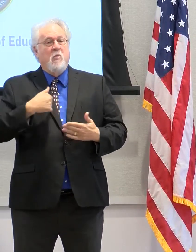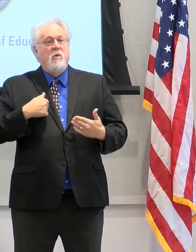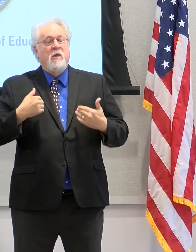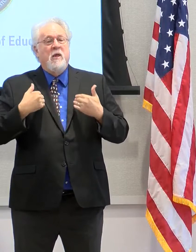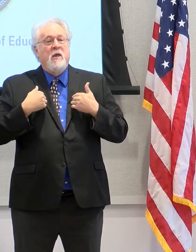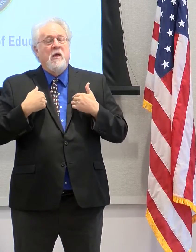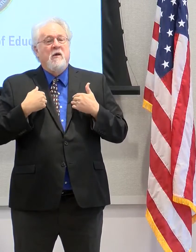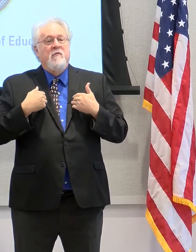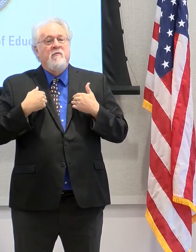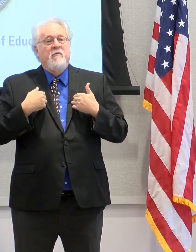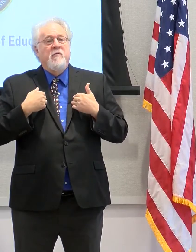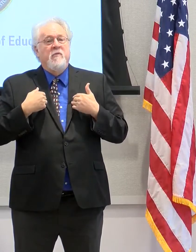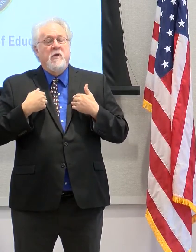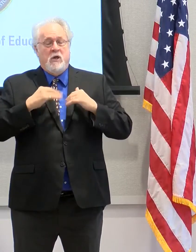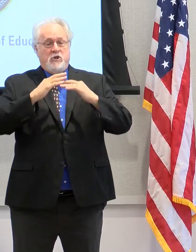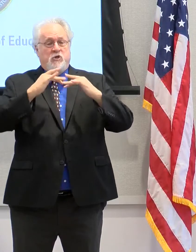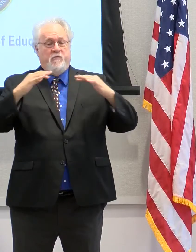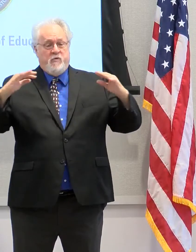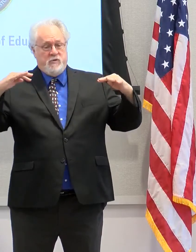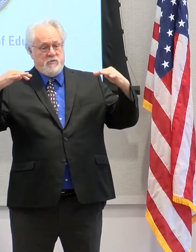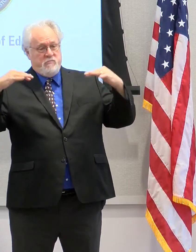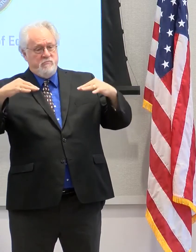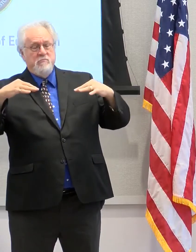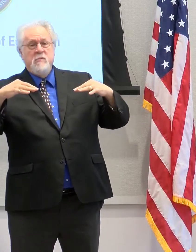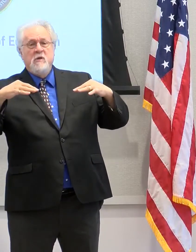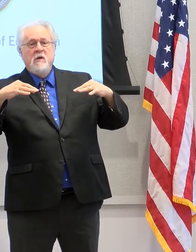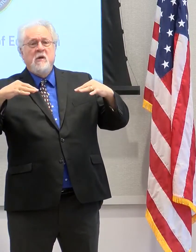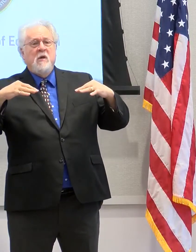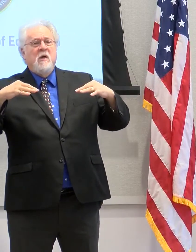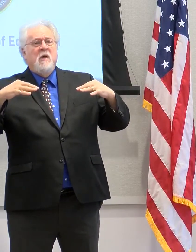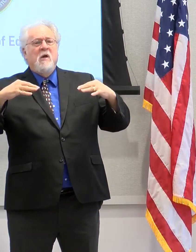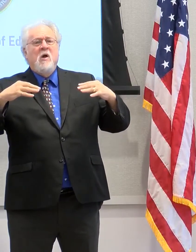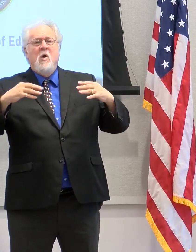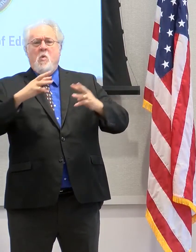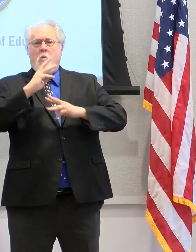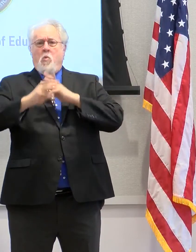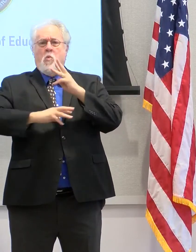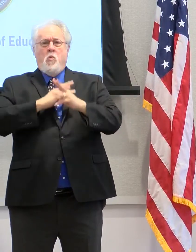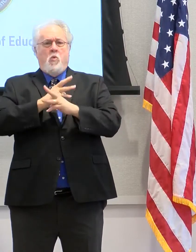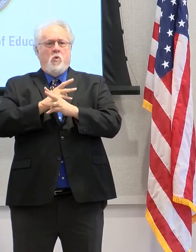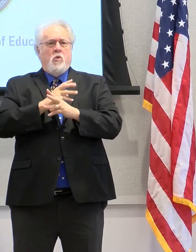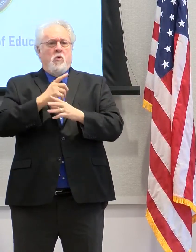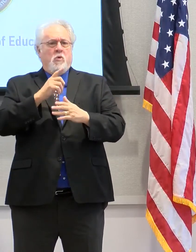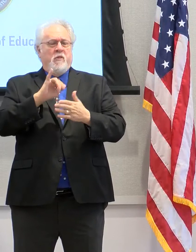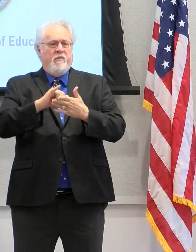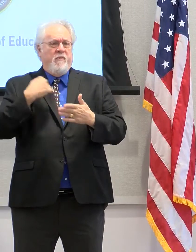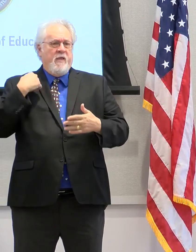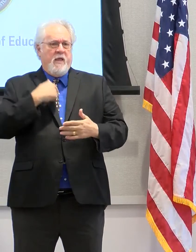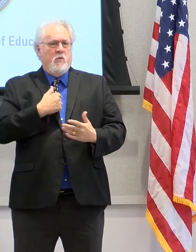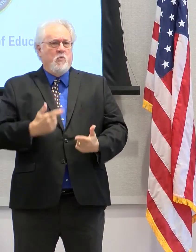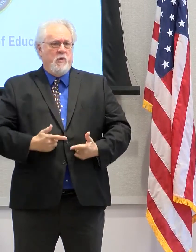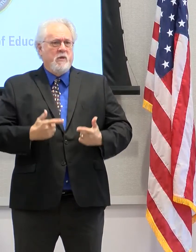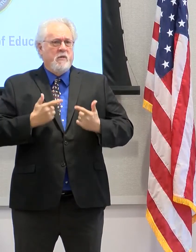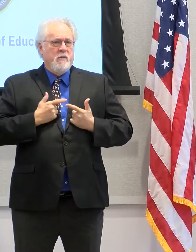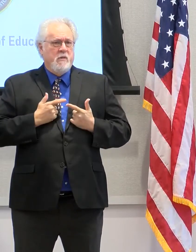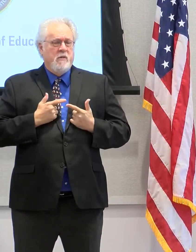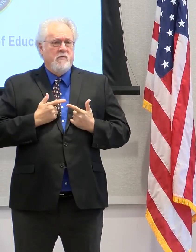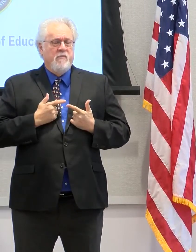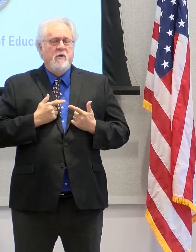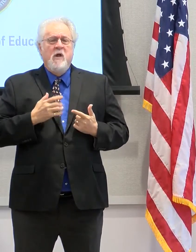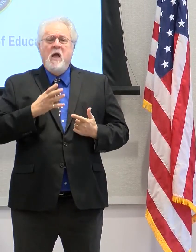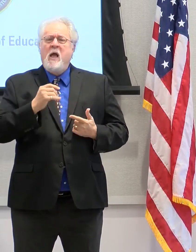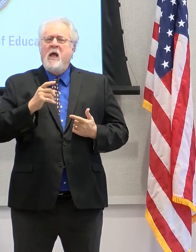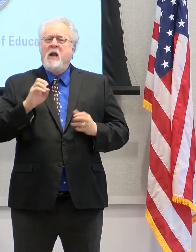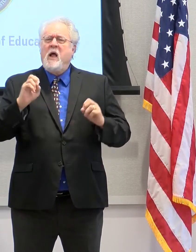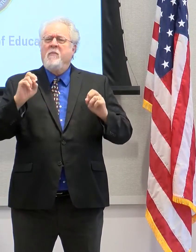diverse perspective about, you know, the world to which we live in and where